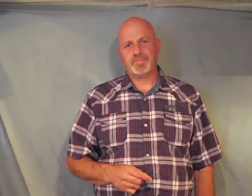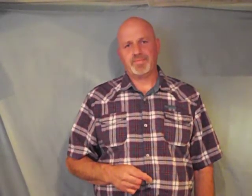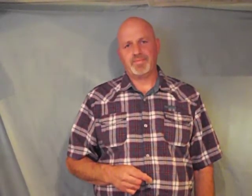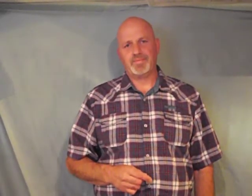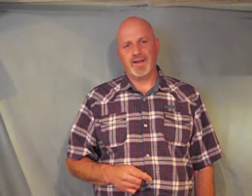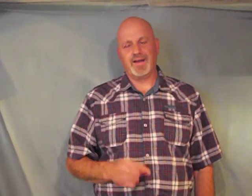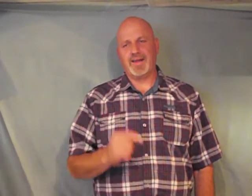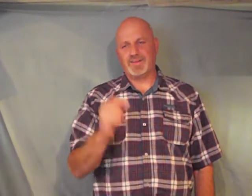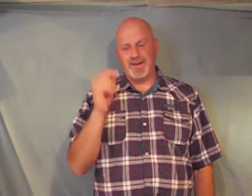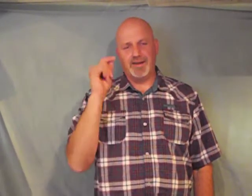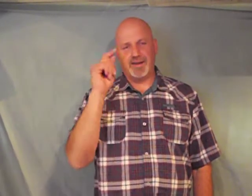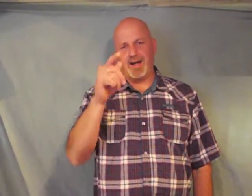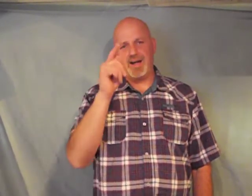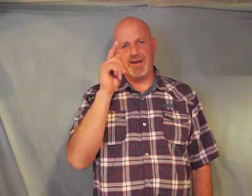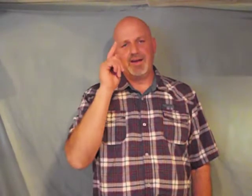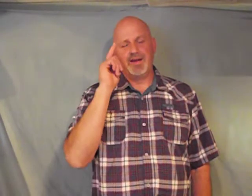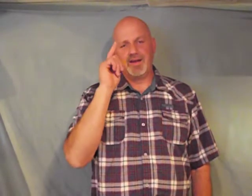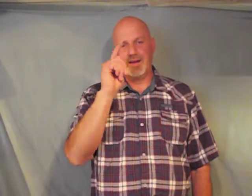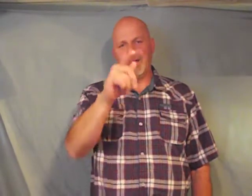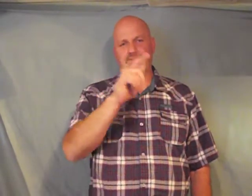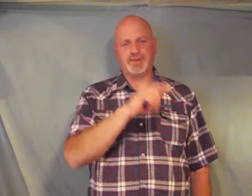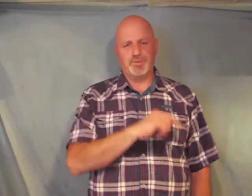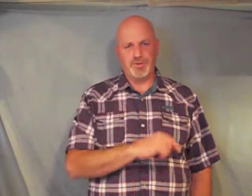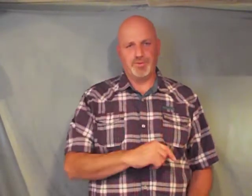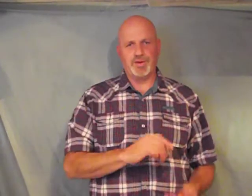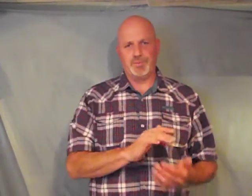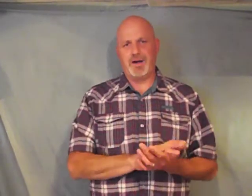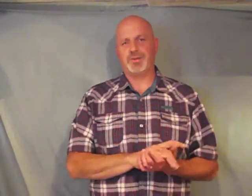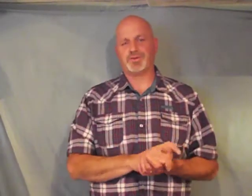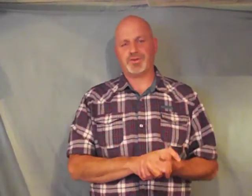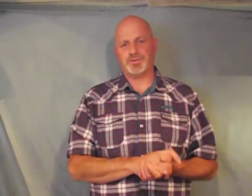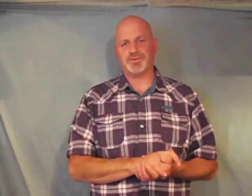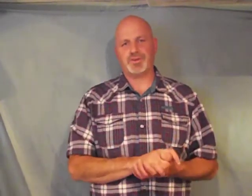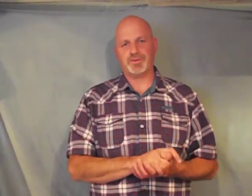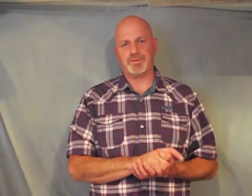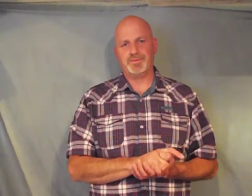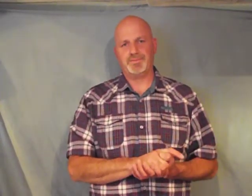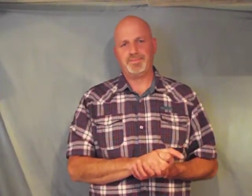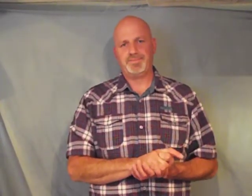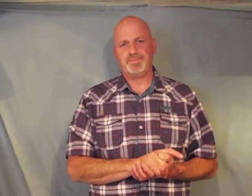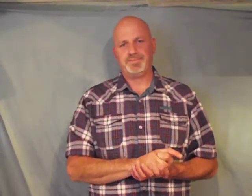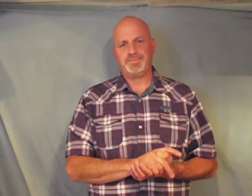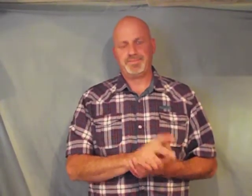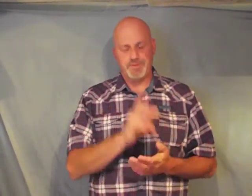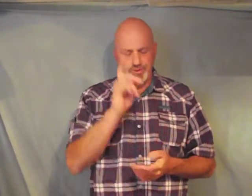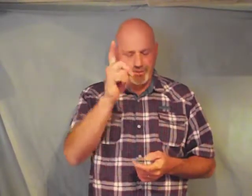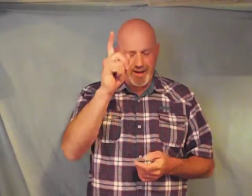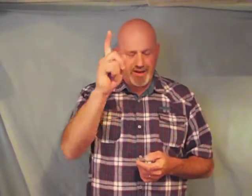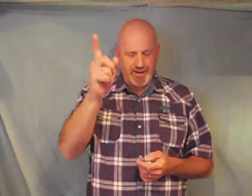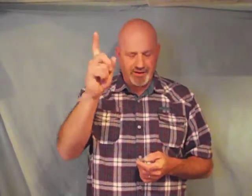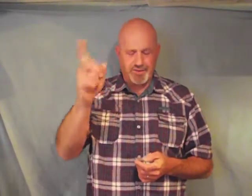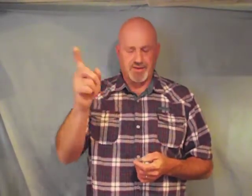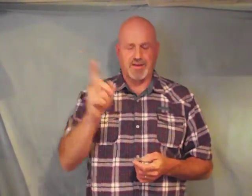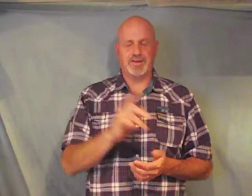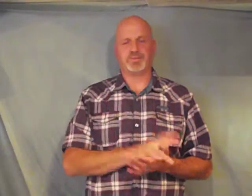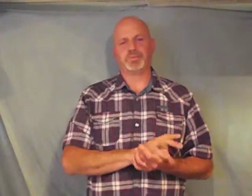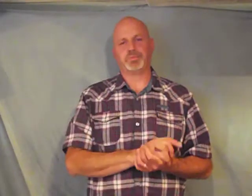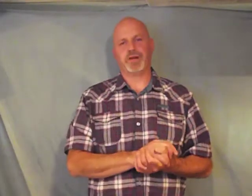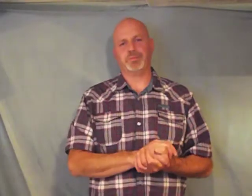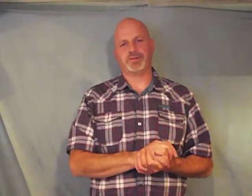I got to tell you God loves it when you read the Bible to those children do not hinder the kids from coming to